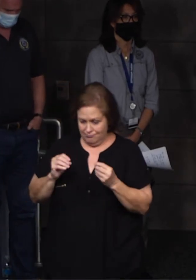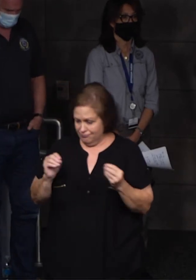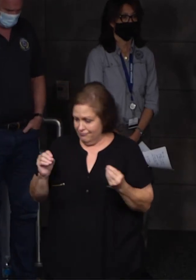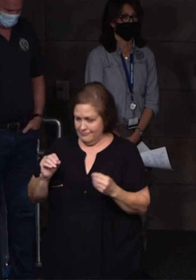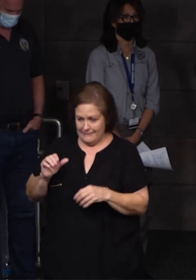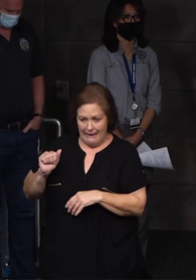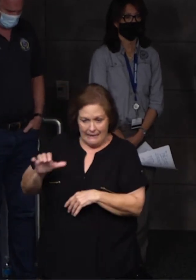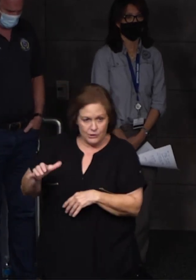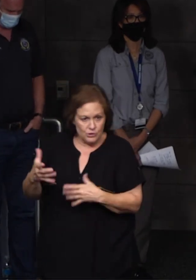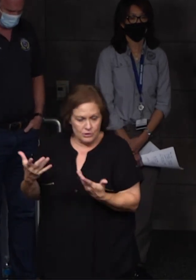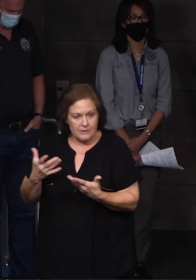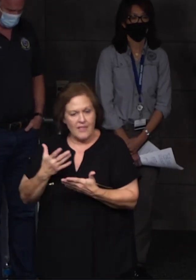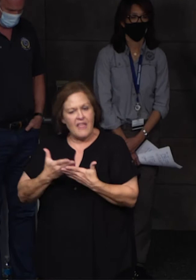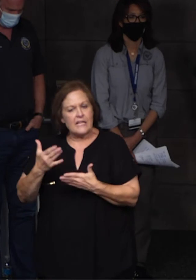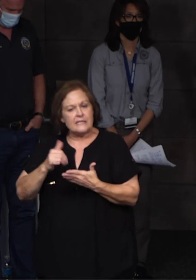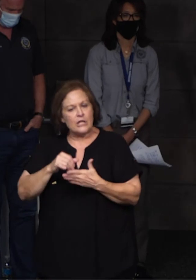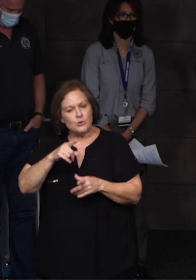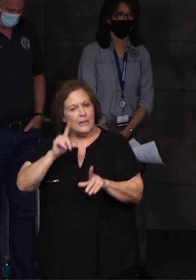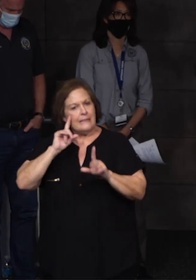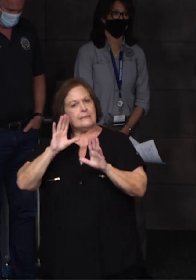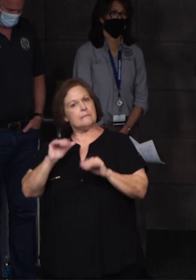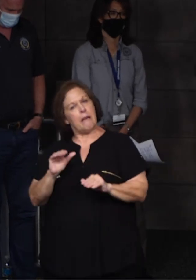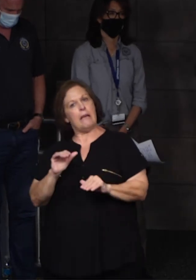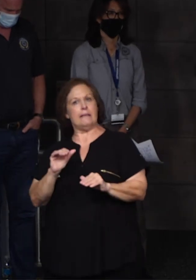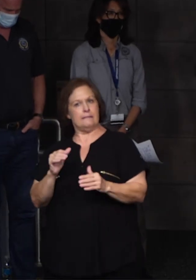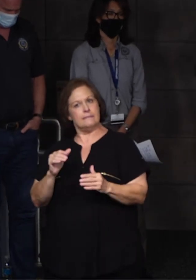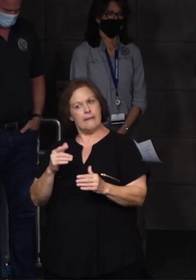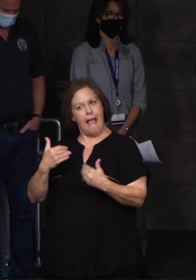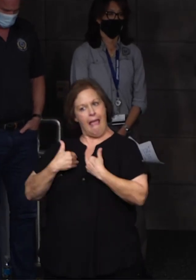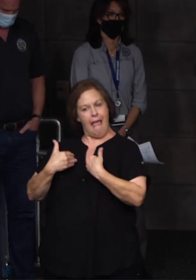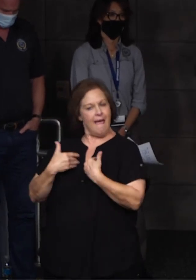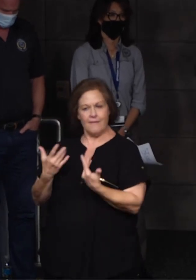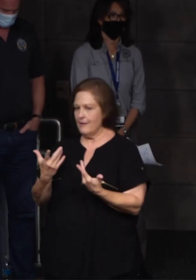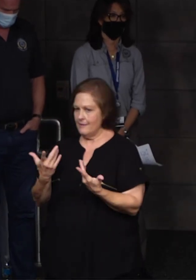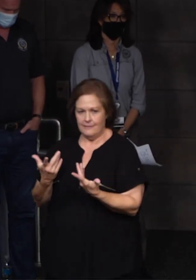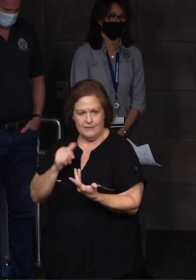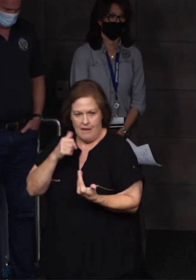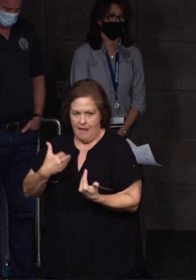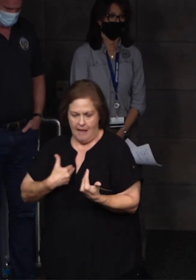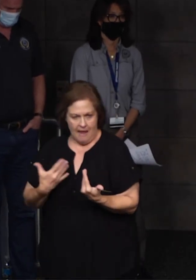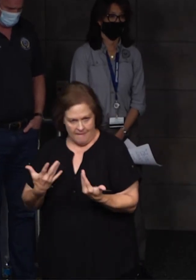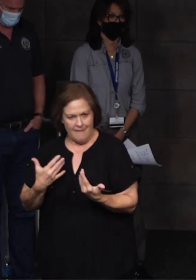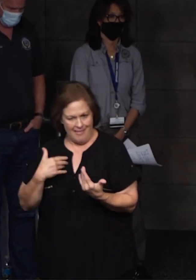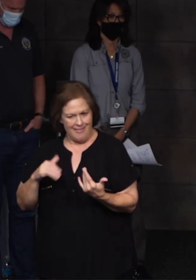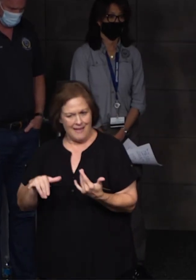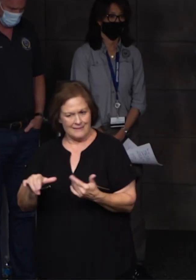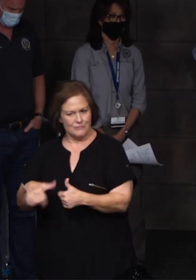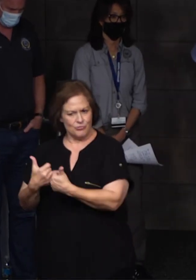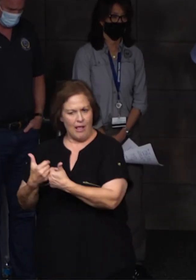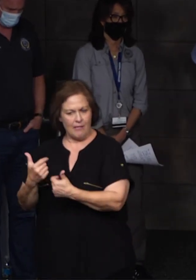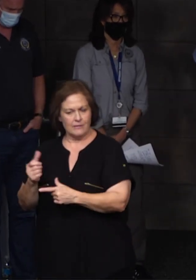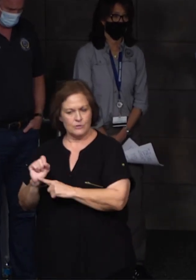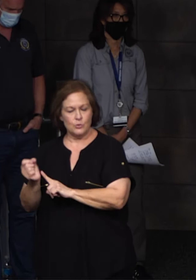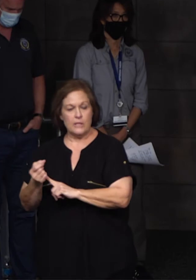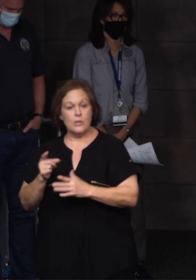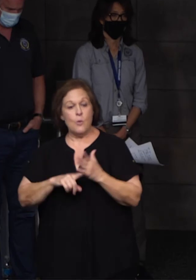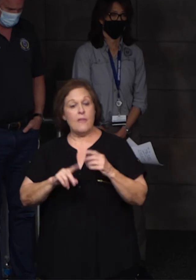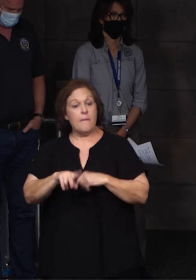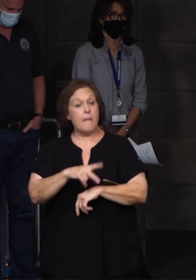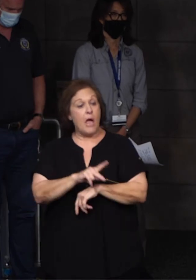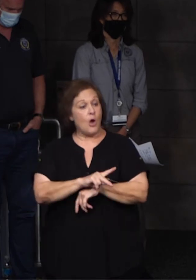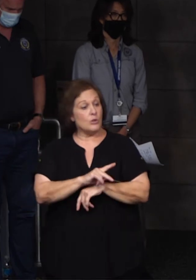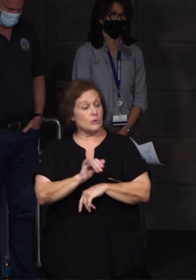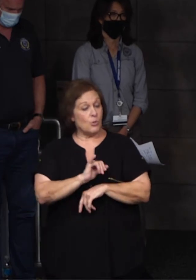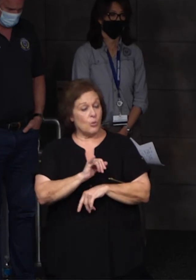All of the things that you would expect in a normal day, they're not there anymore. So we have those challenges. We also have what the parish is going